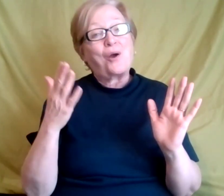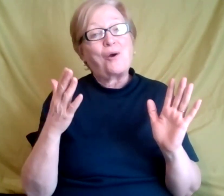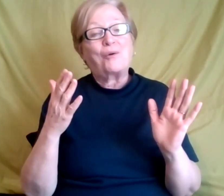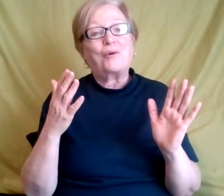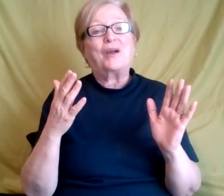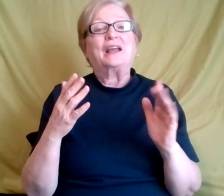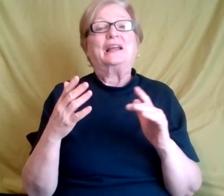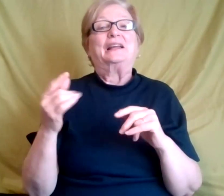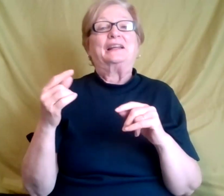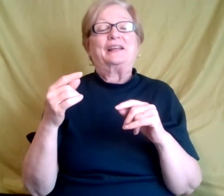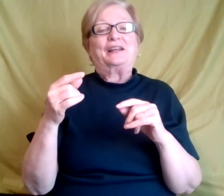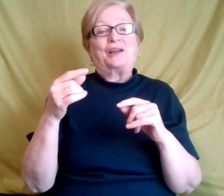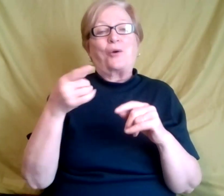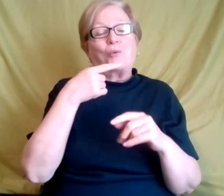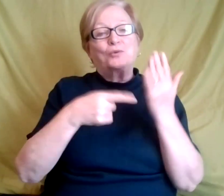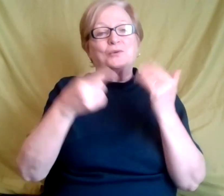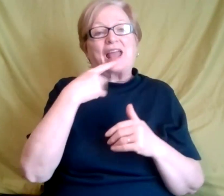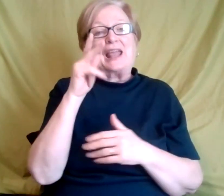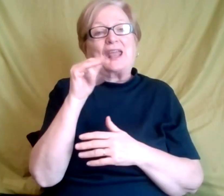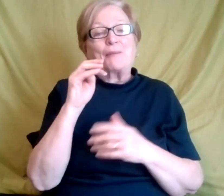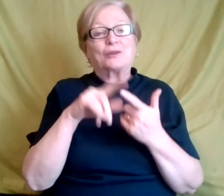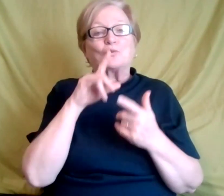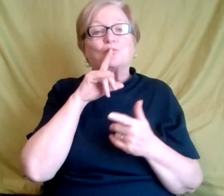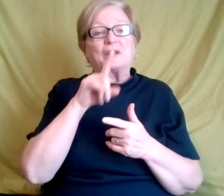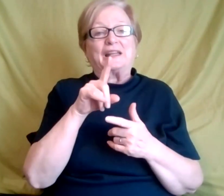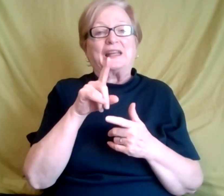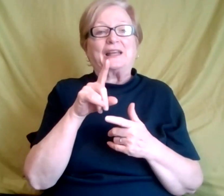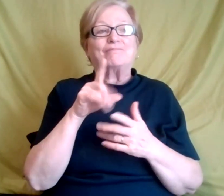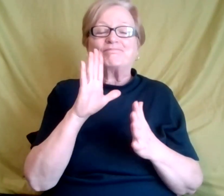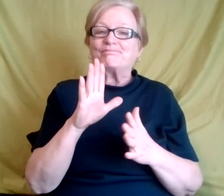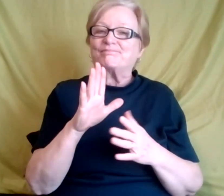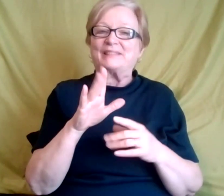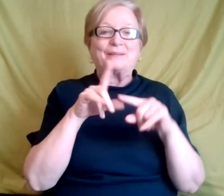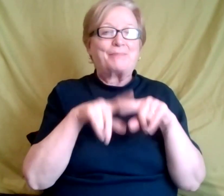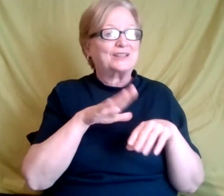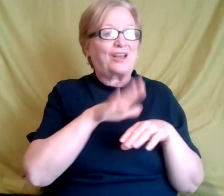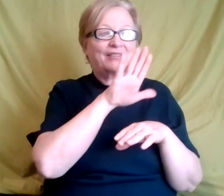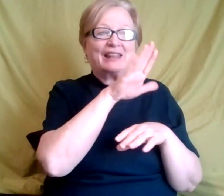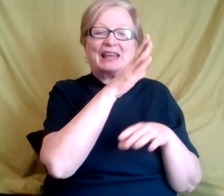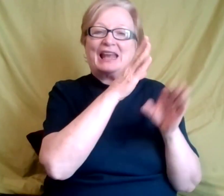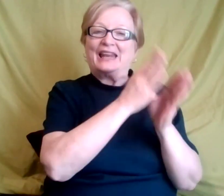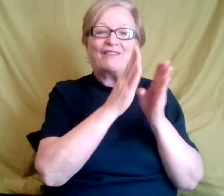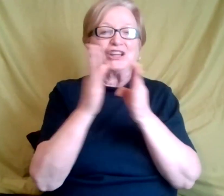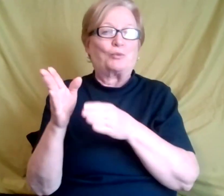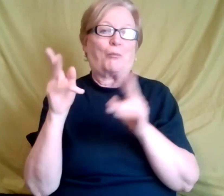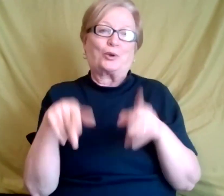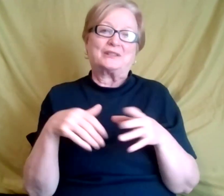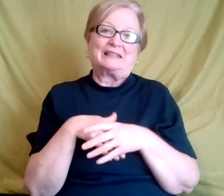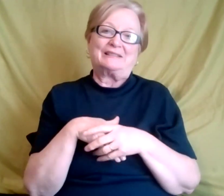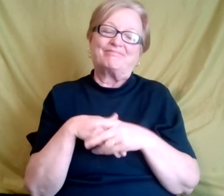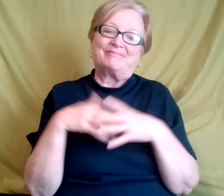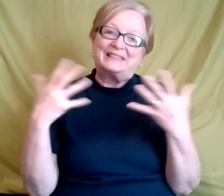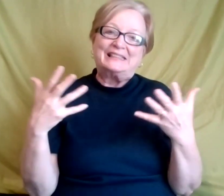it is totally up to the individual. Now, again, what I do in terms of coaching,